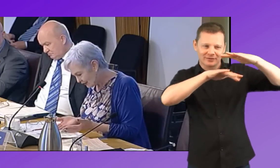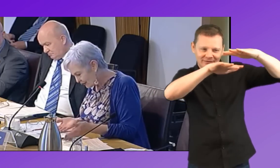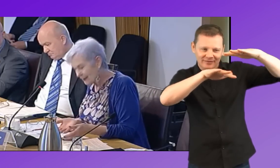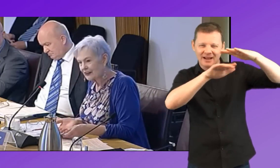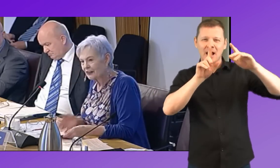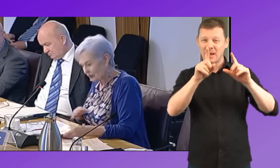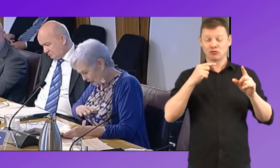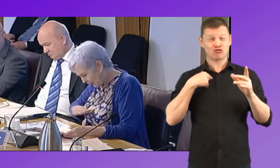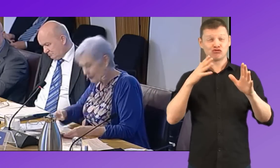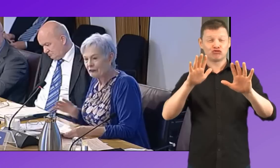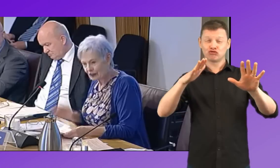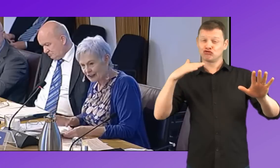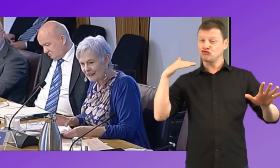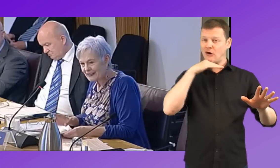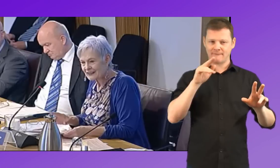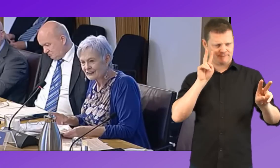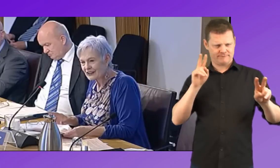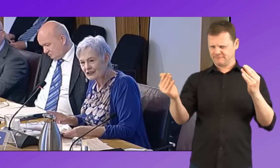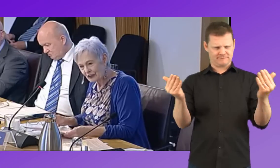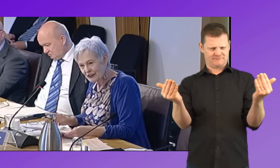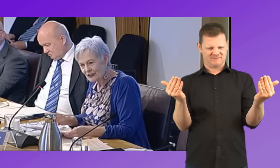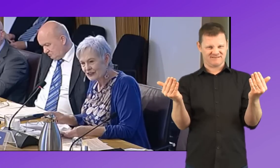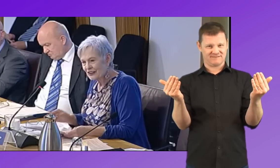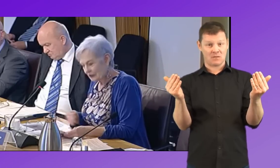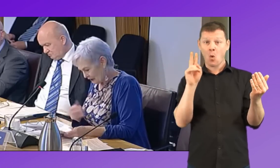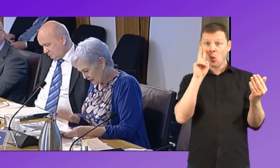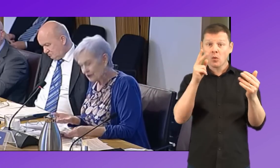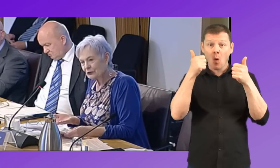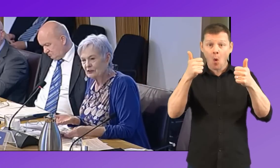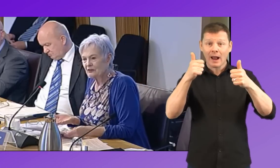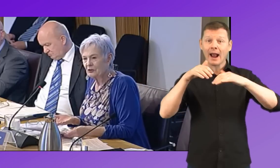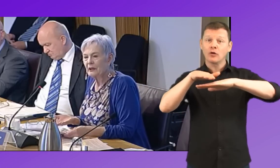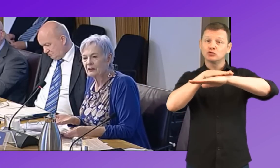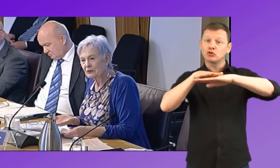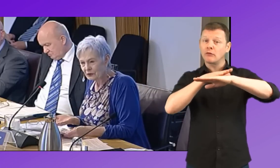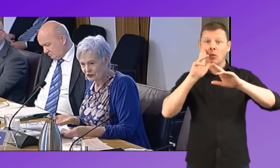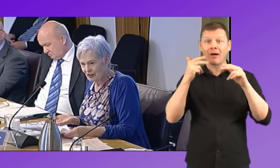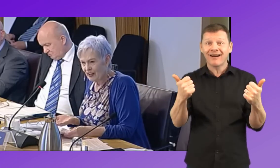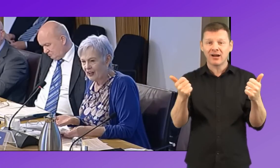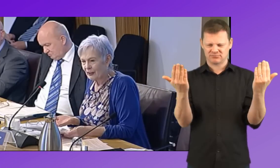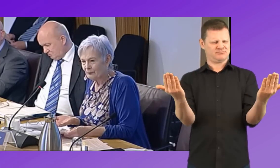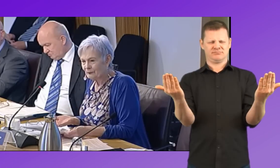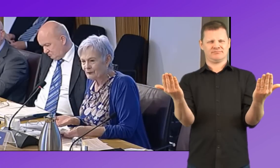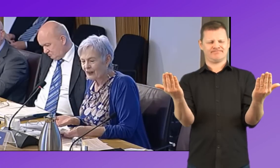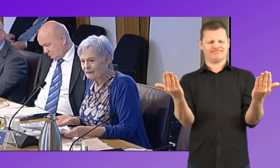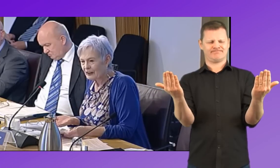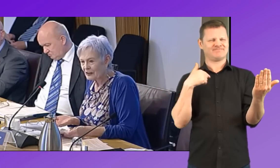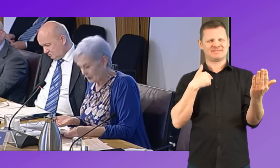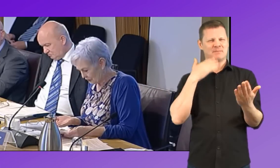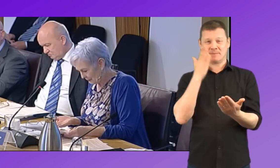taking a rough glance at these figures, they look quite good. I find it hard to